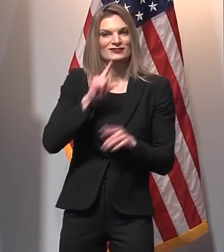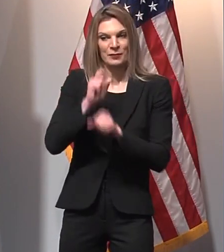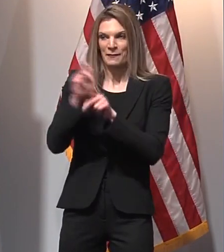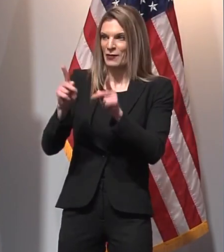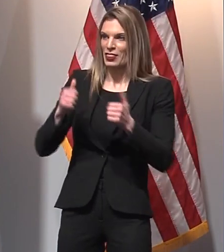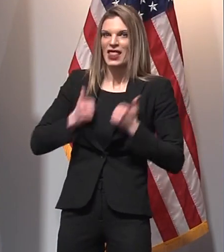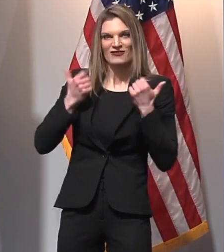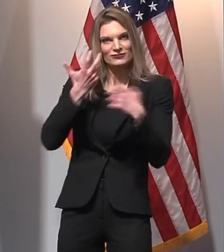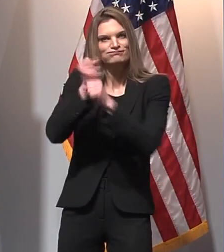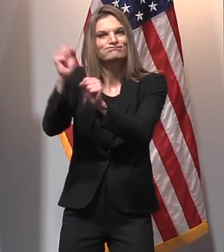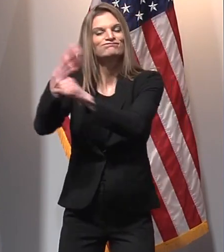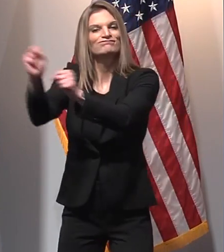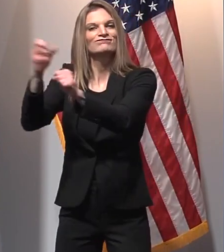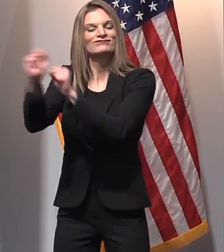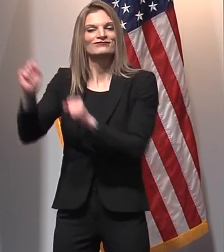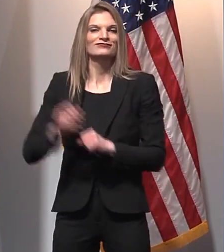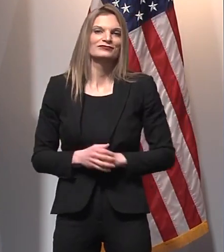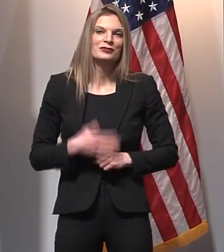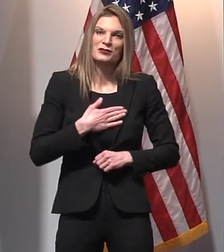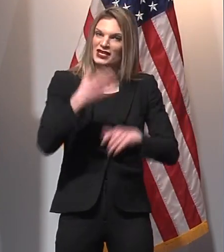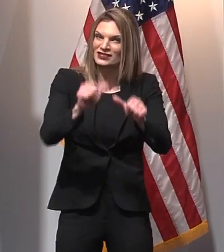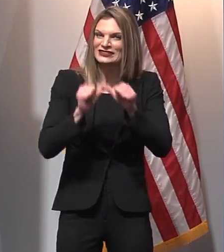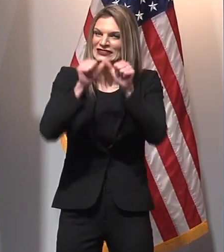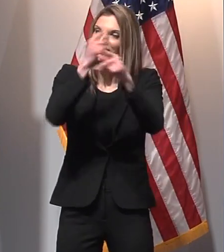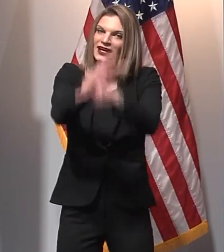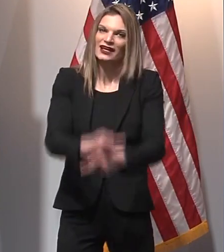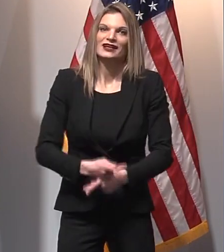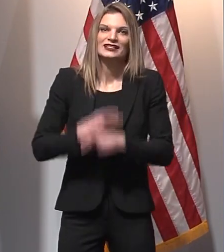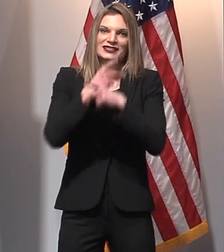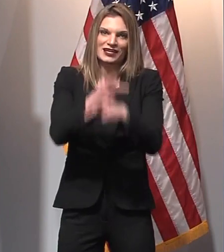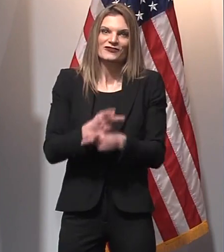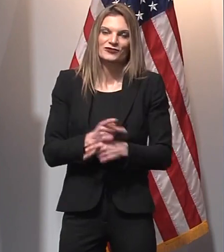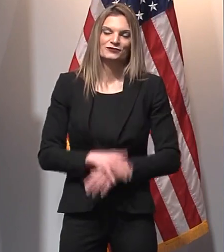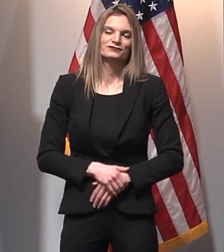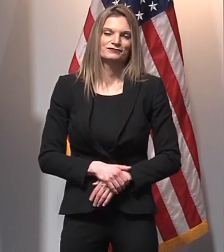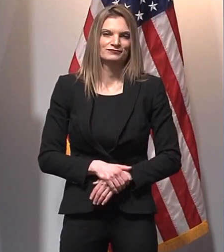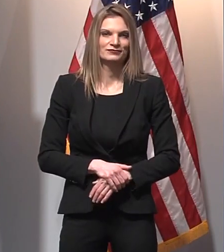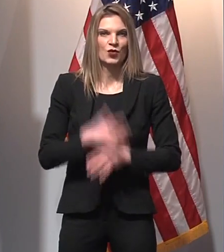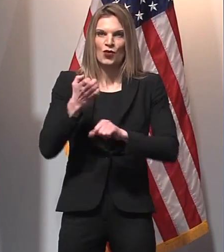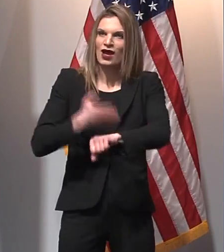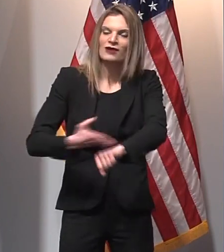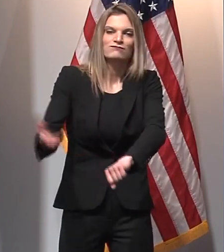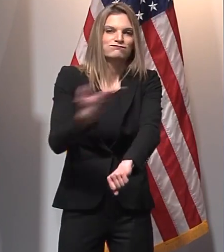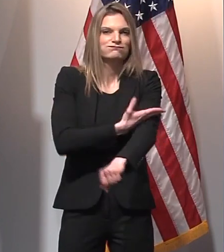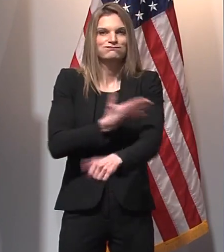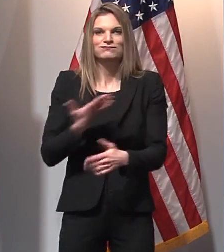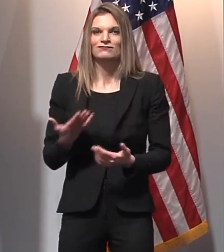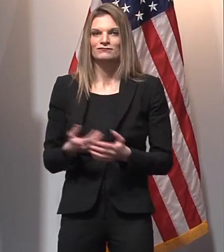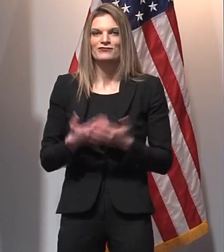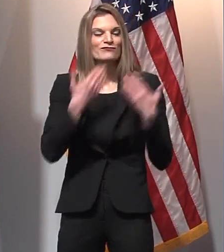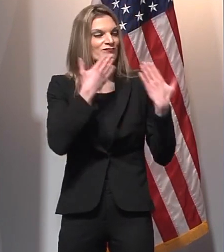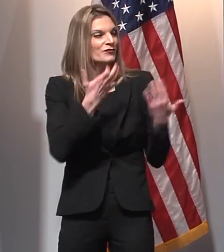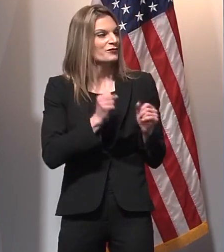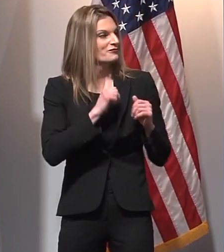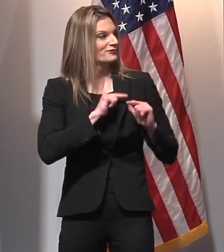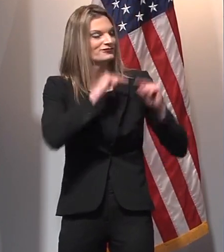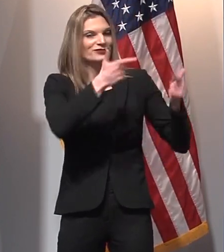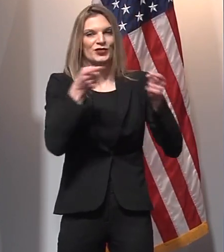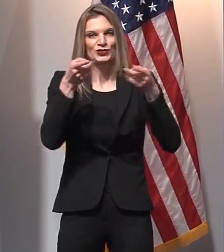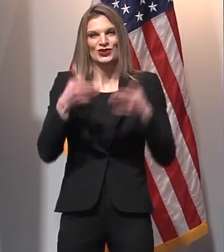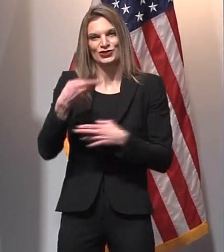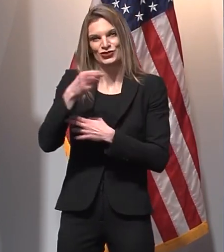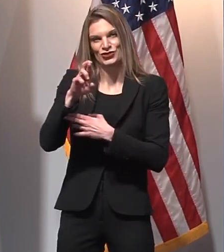Everyone, please keep doing your part so we can end this pandemic as quickly as possible. And with that, I'll turn it over to Director Hertel.